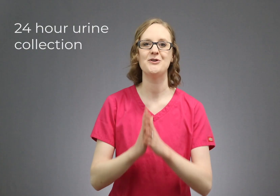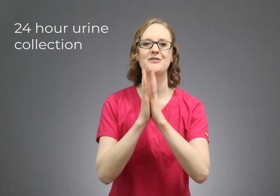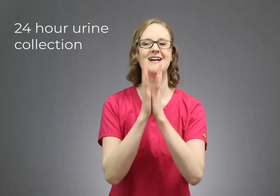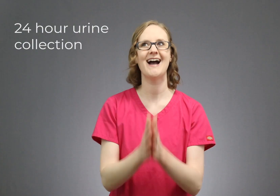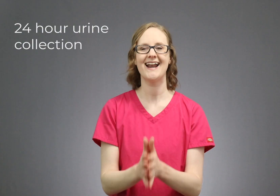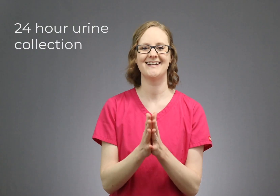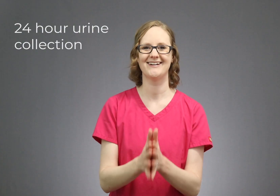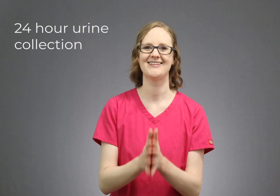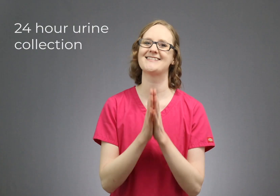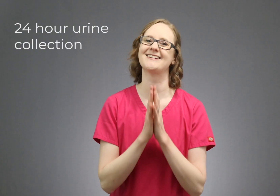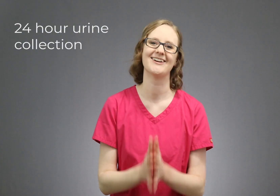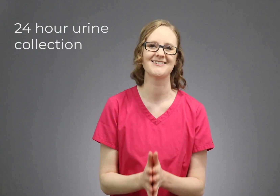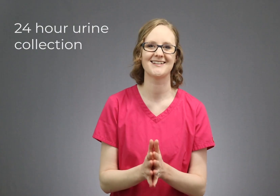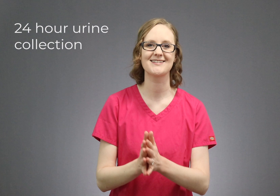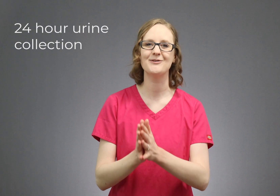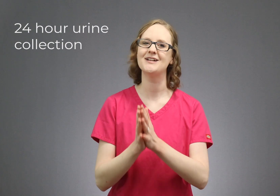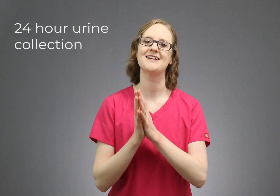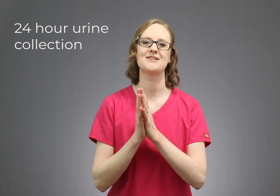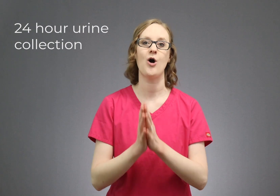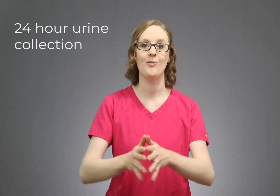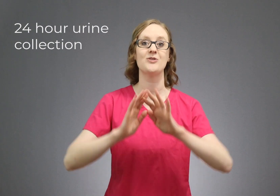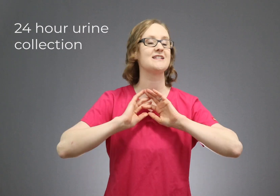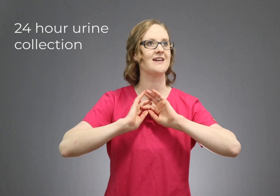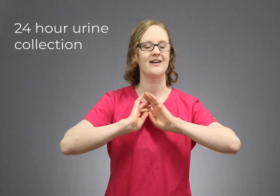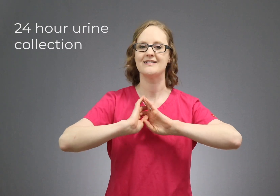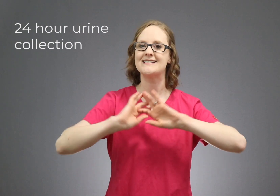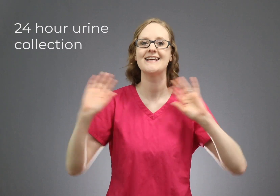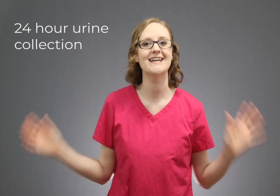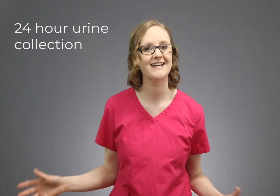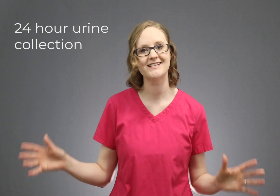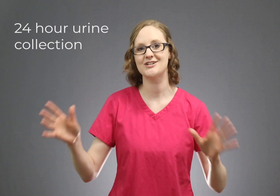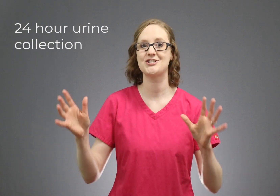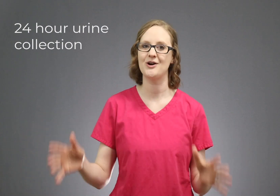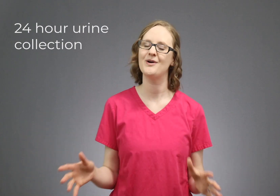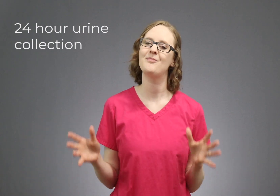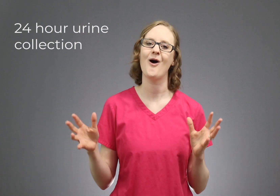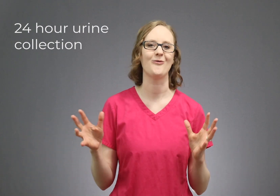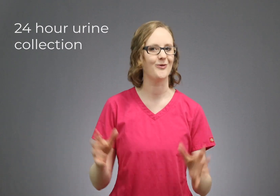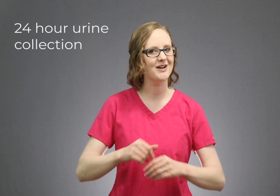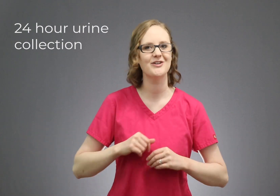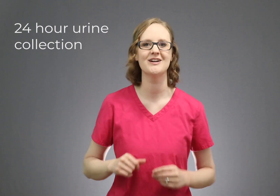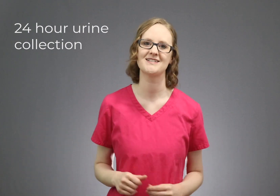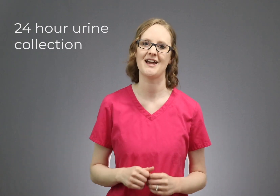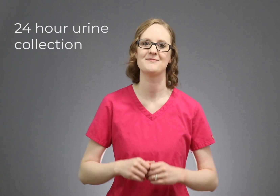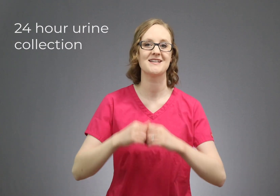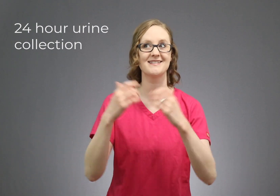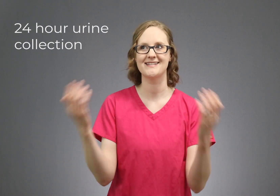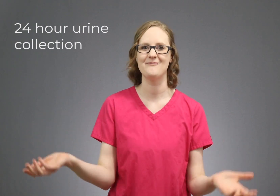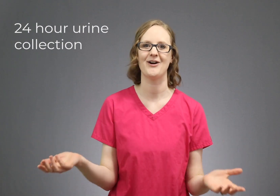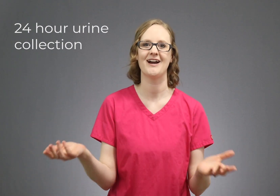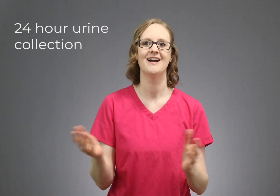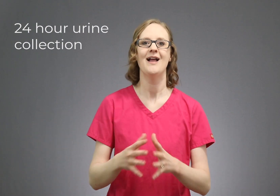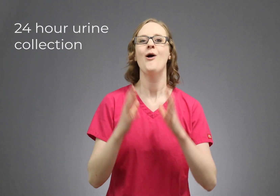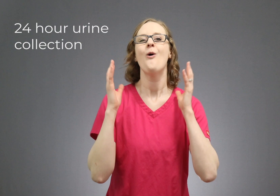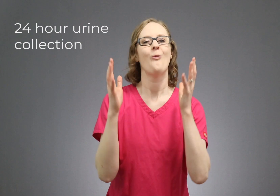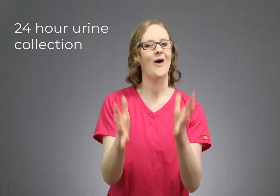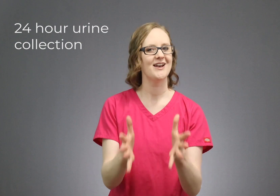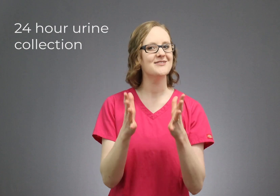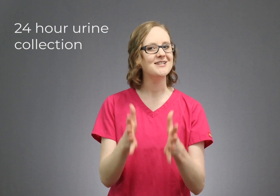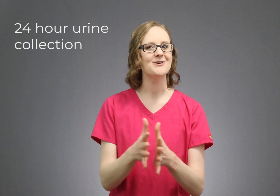You've gotta know this in nursing school, it's almost guaranteed to show up on one of your exams somewhere. When you do